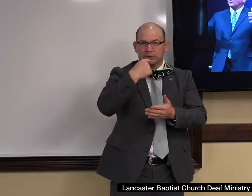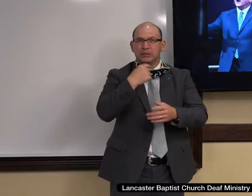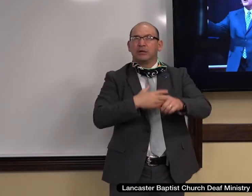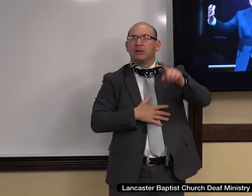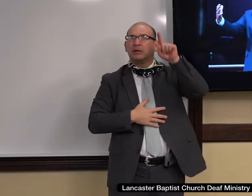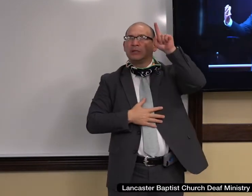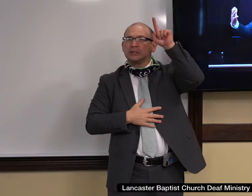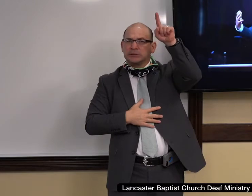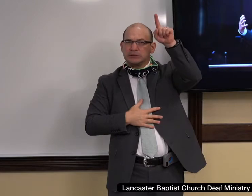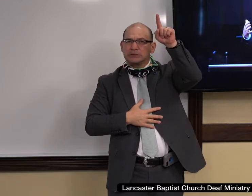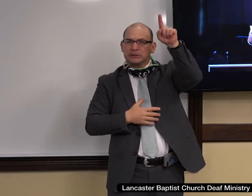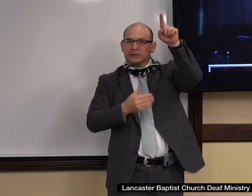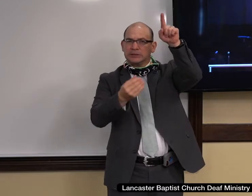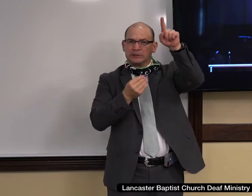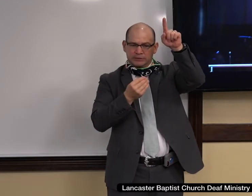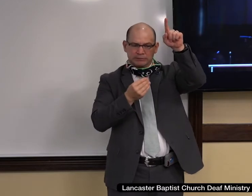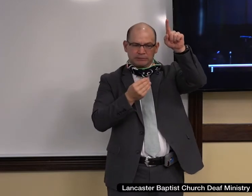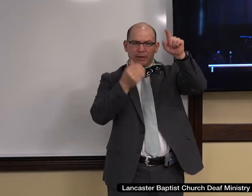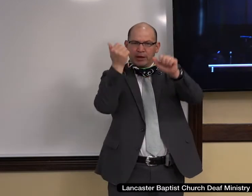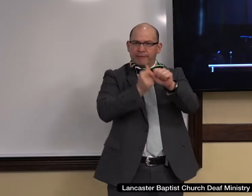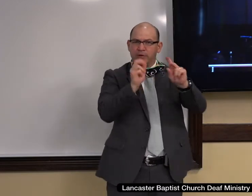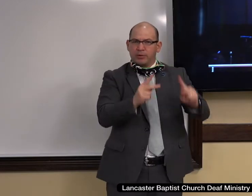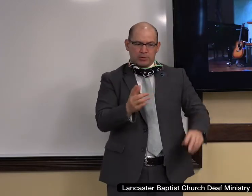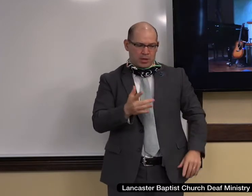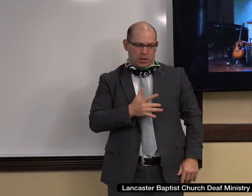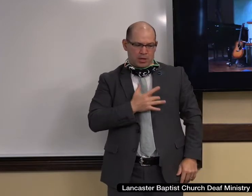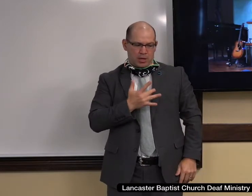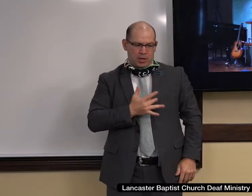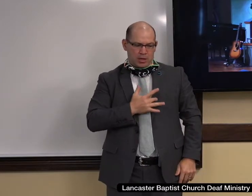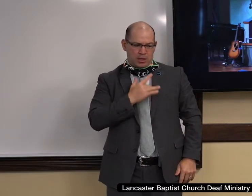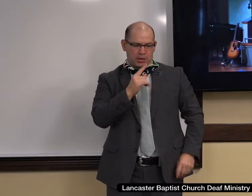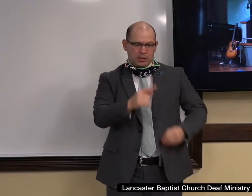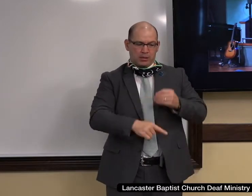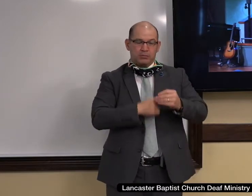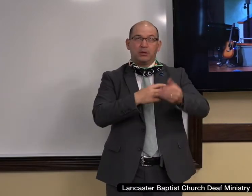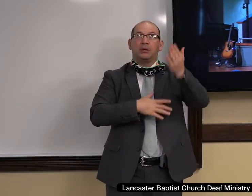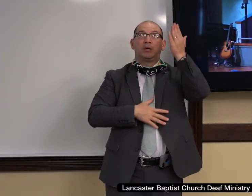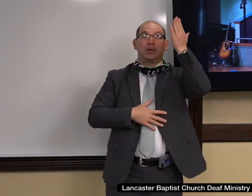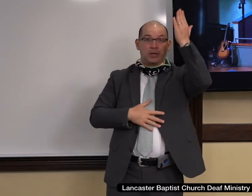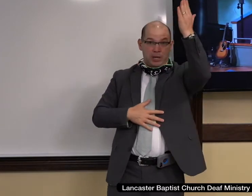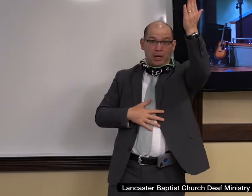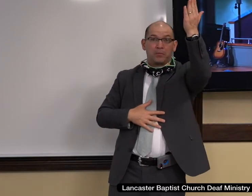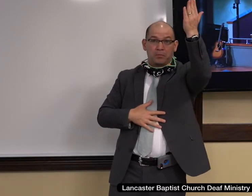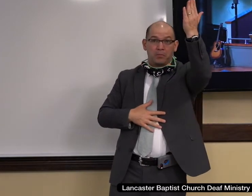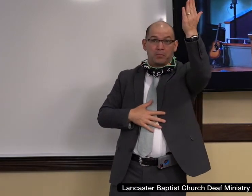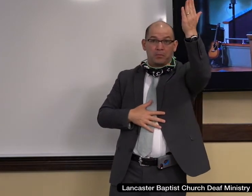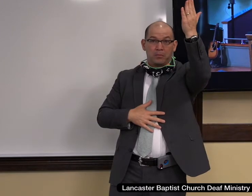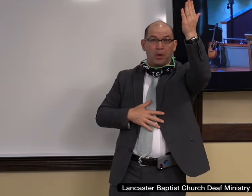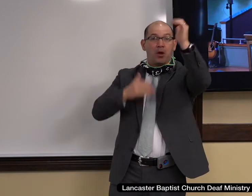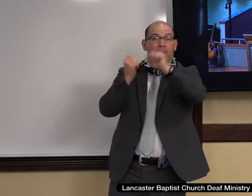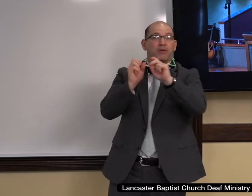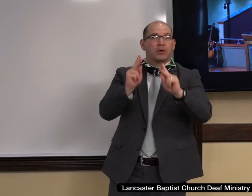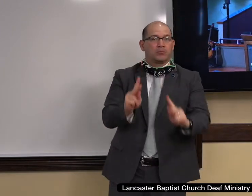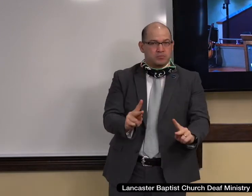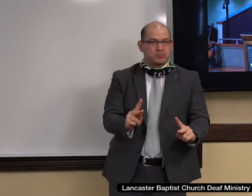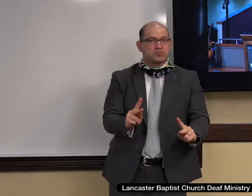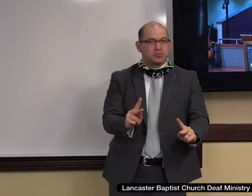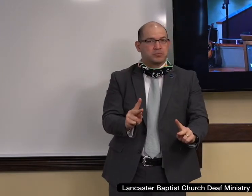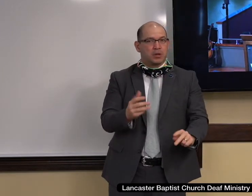awareness into the consciousness of every created being that within the heart of every man there's a testimony to the